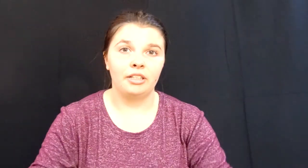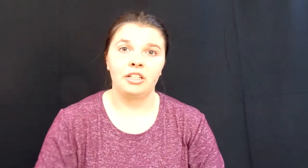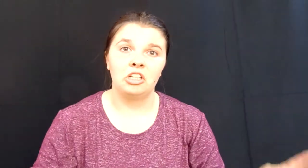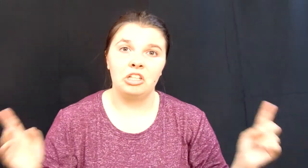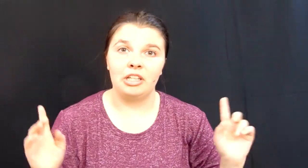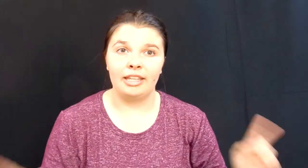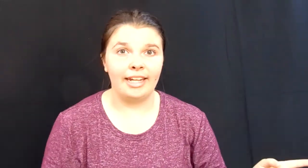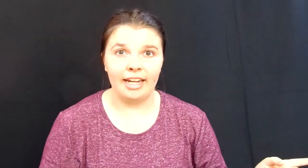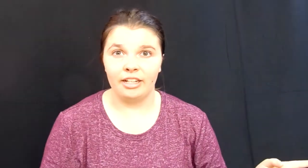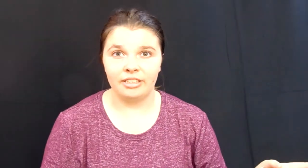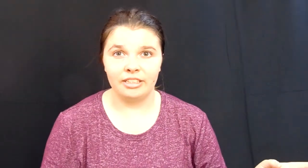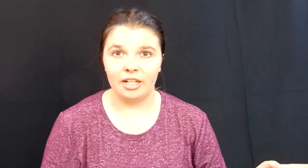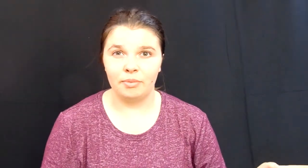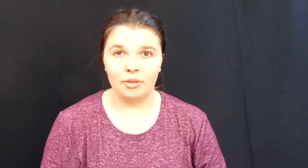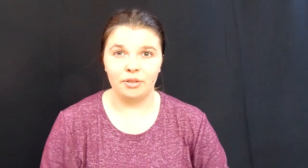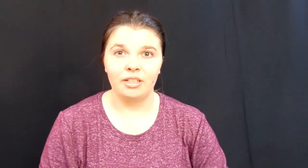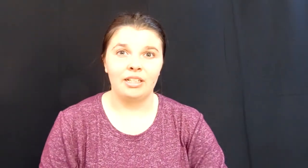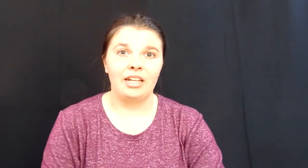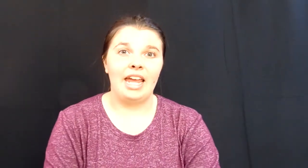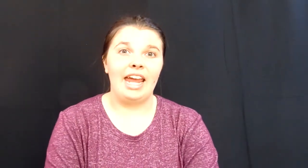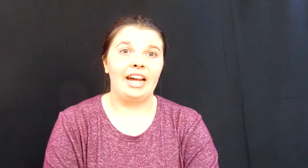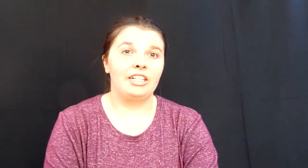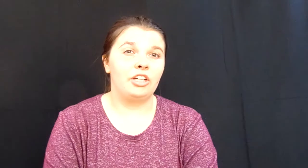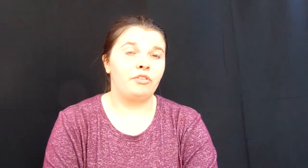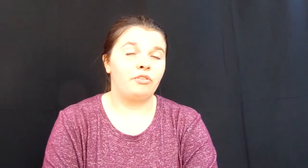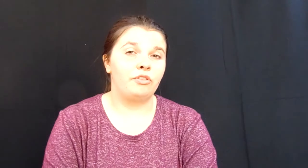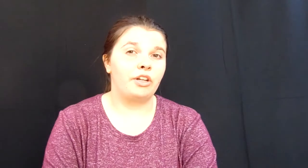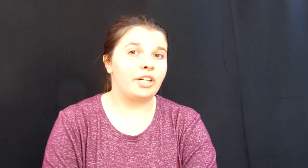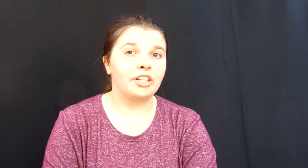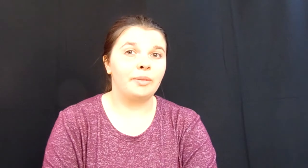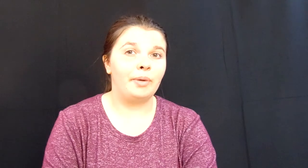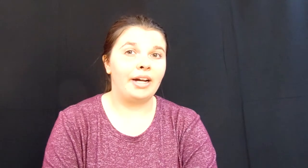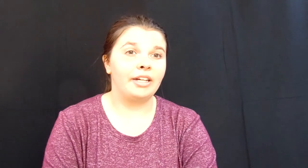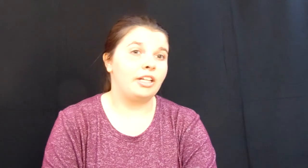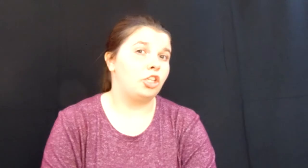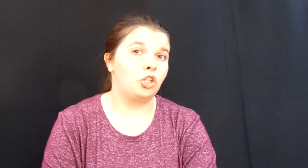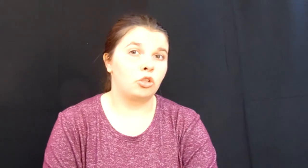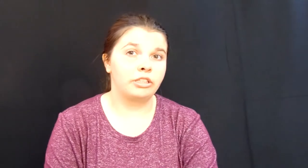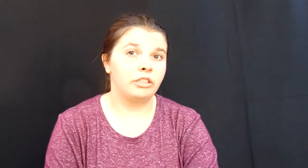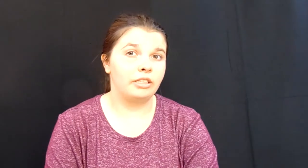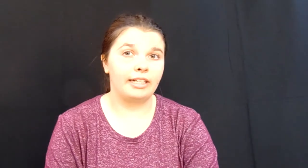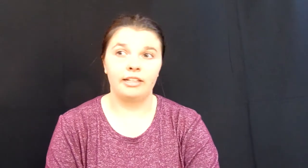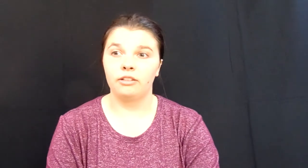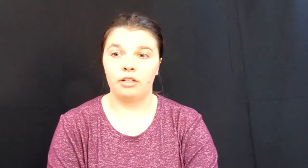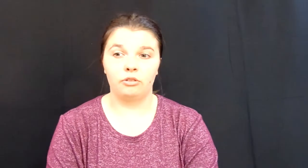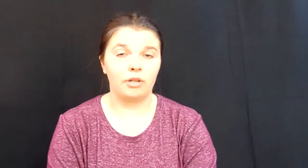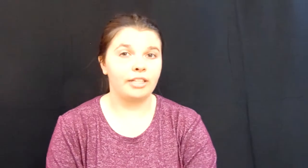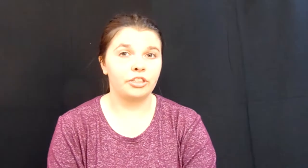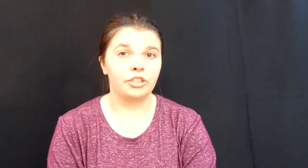they cannot stop you and if they're not gonna buy yours like a razor